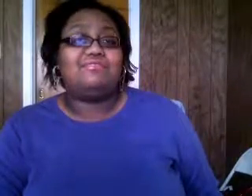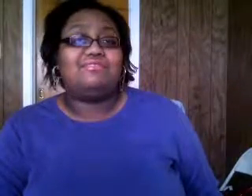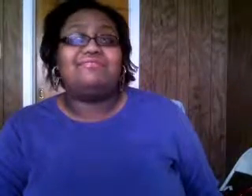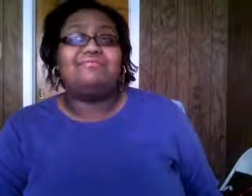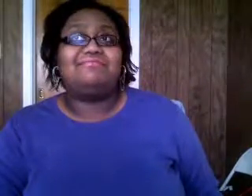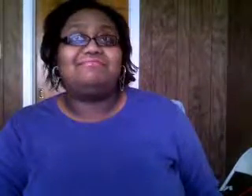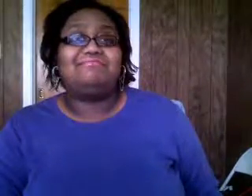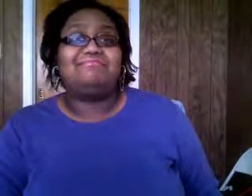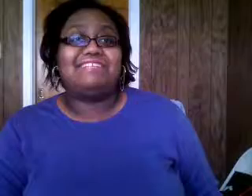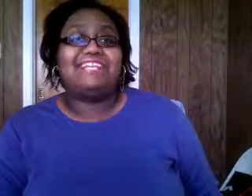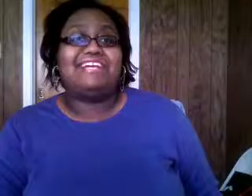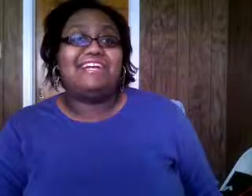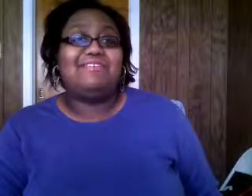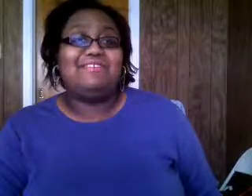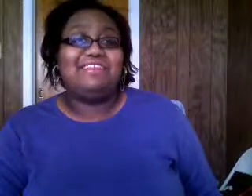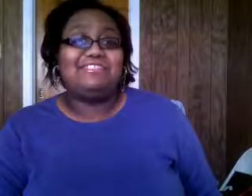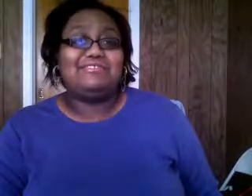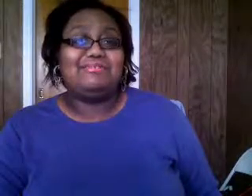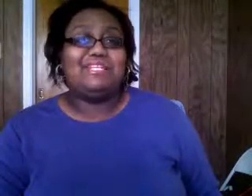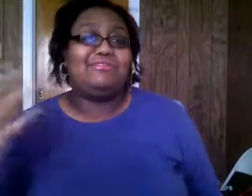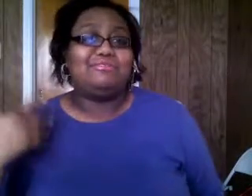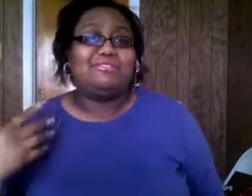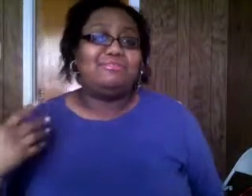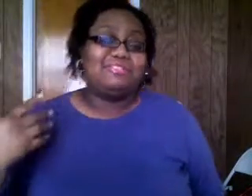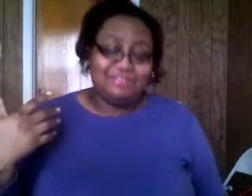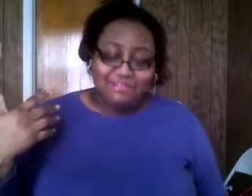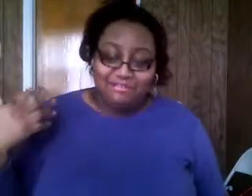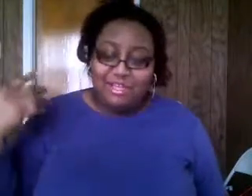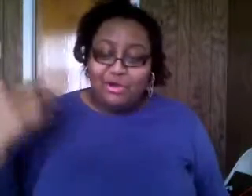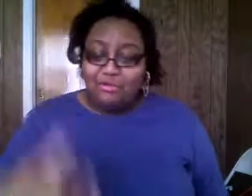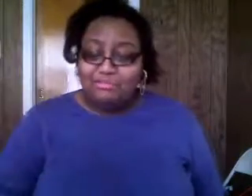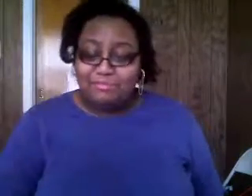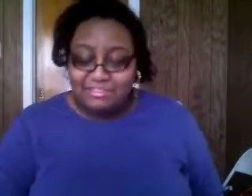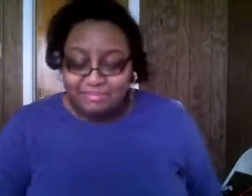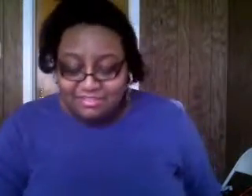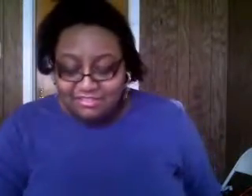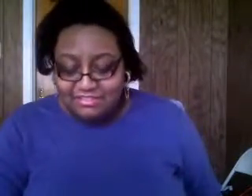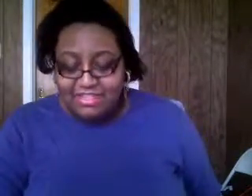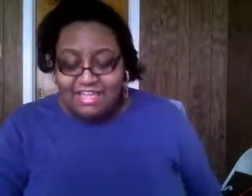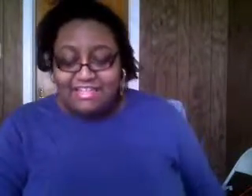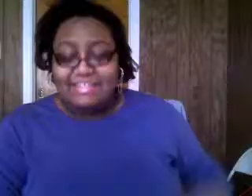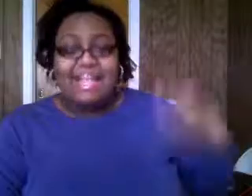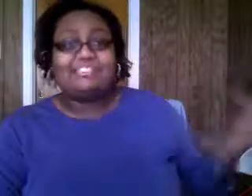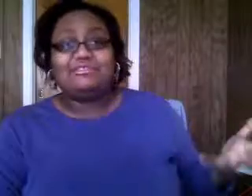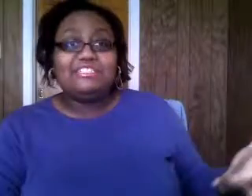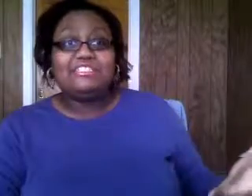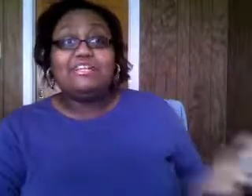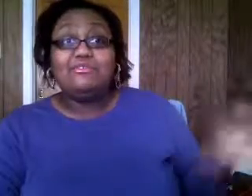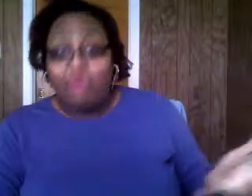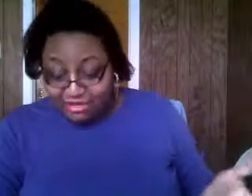that's kind of heavy right to put that on your shoulders you know whose responsibility is it and then as a christian if you are